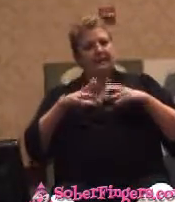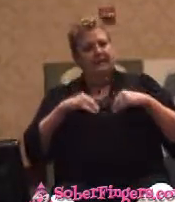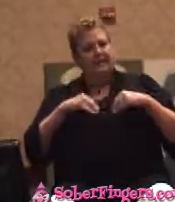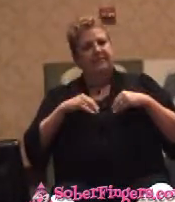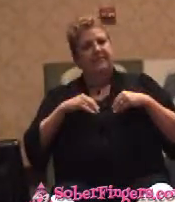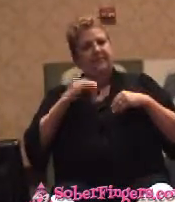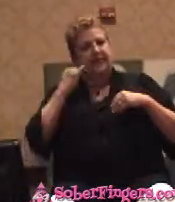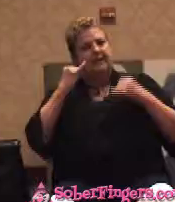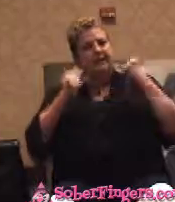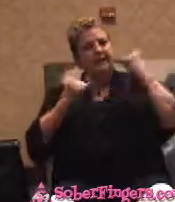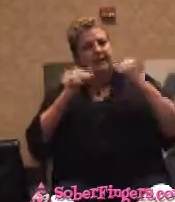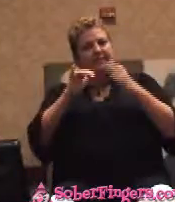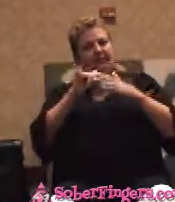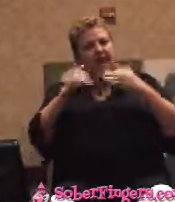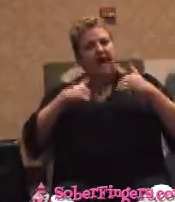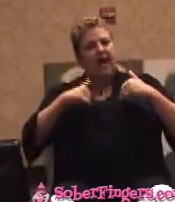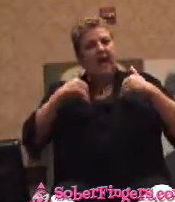an incurable disease called alcohol.